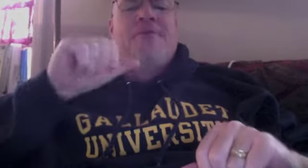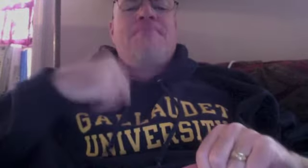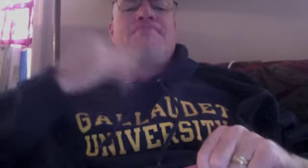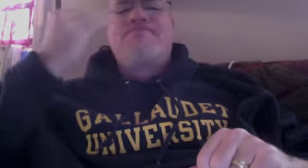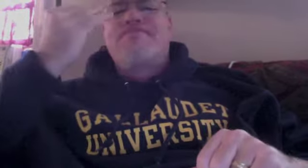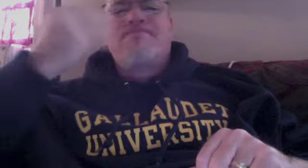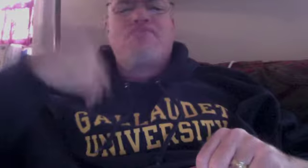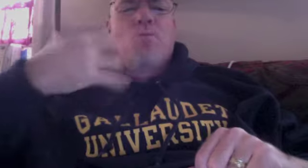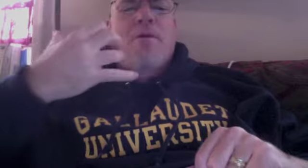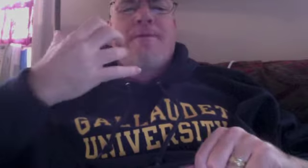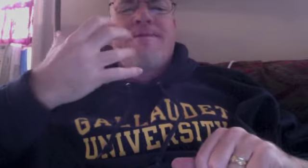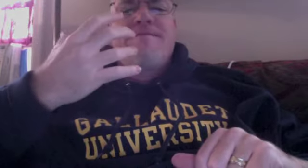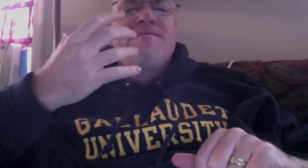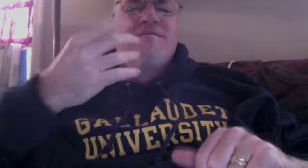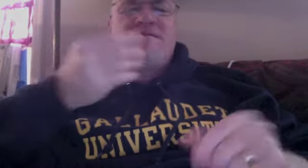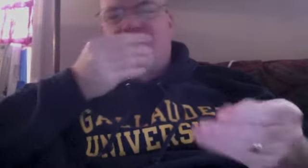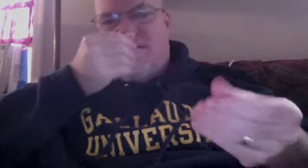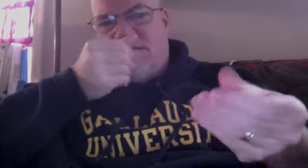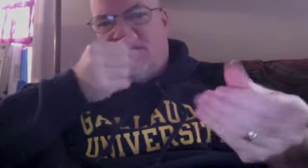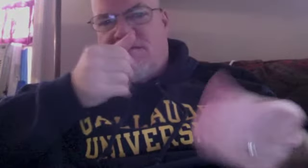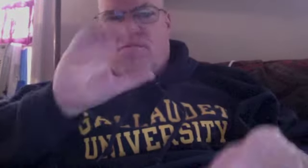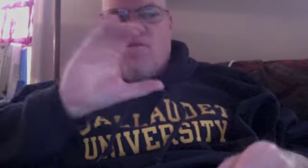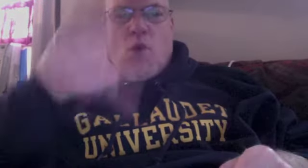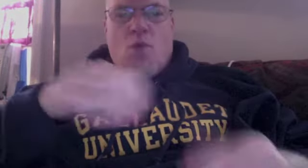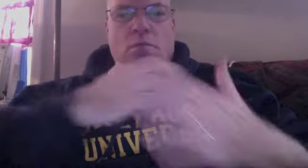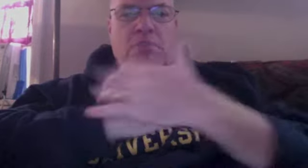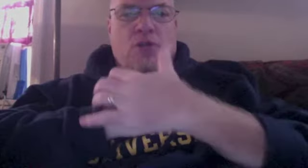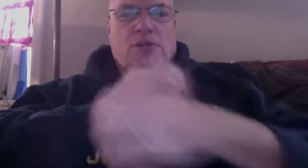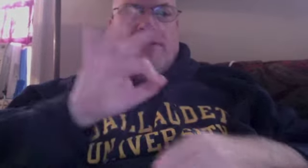I'm really surprised to of I'm so angry.